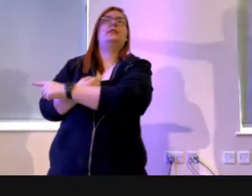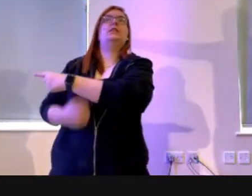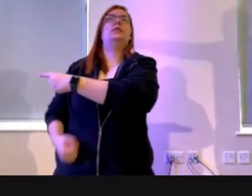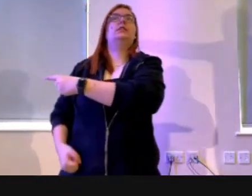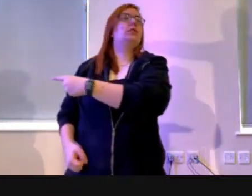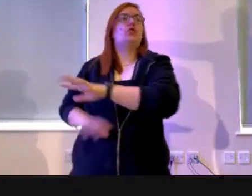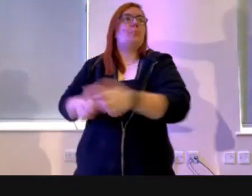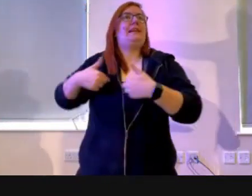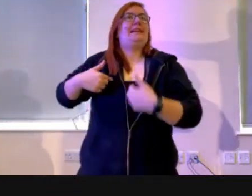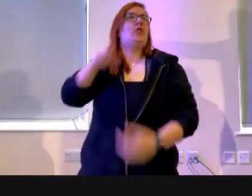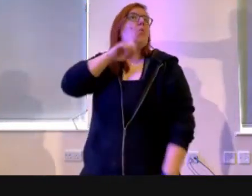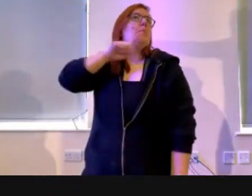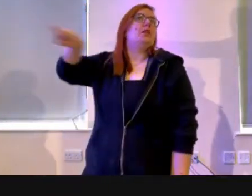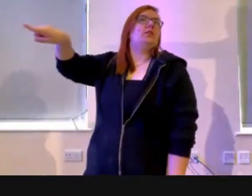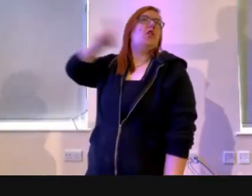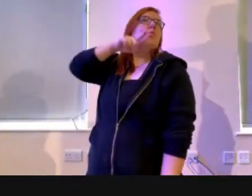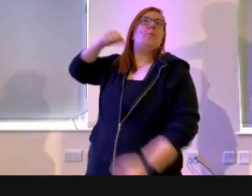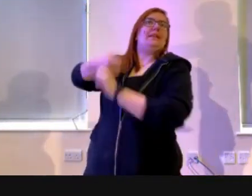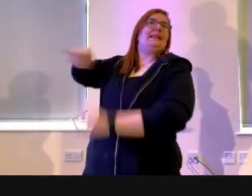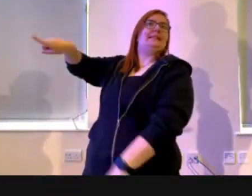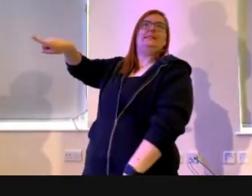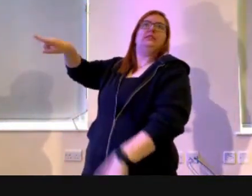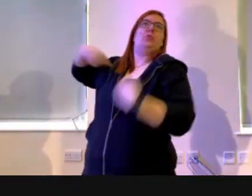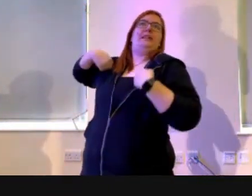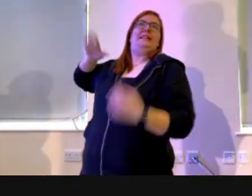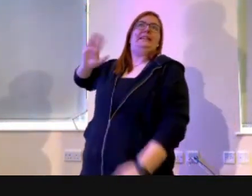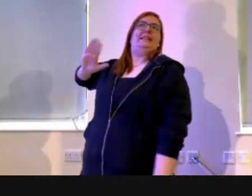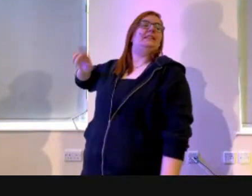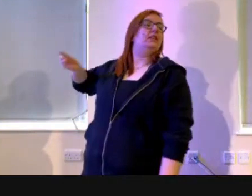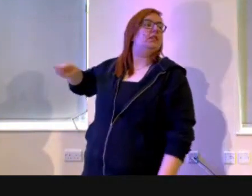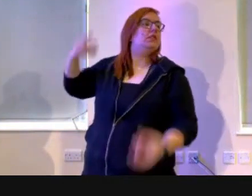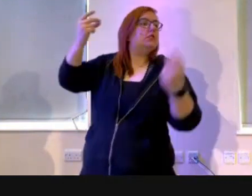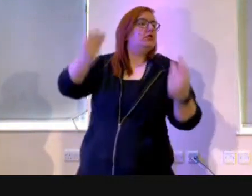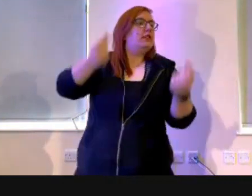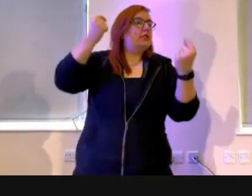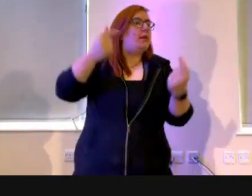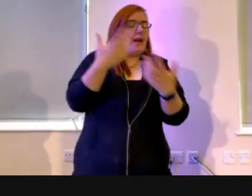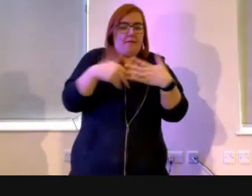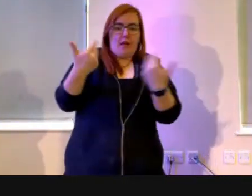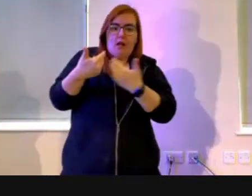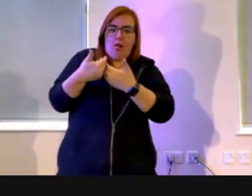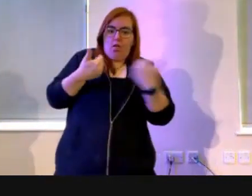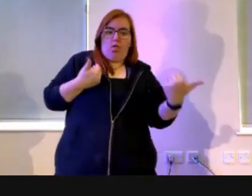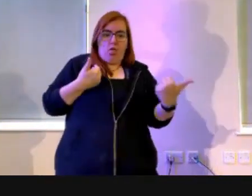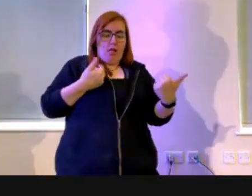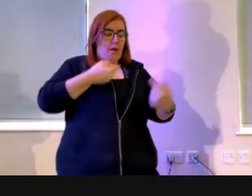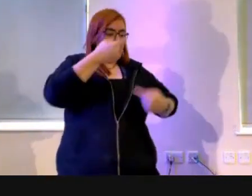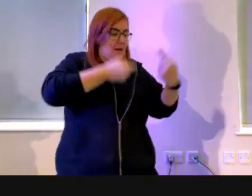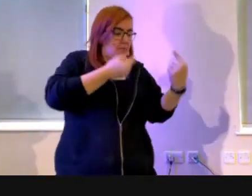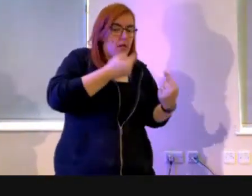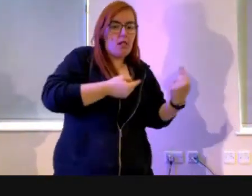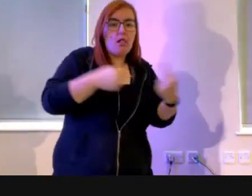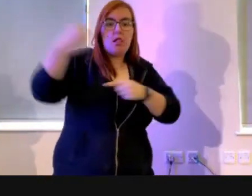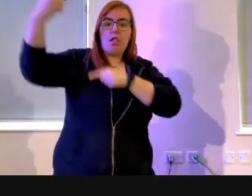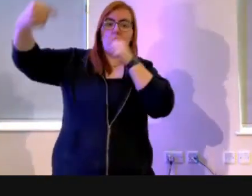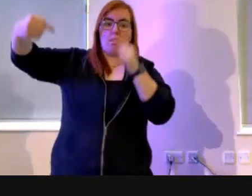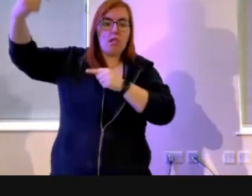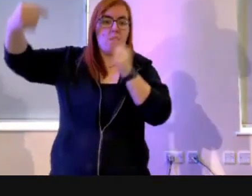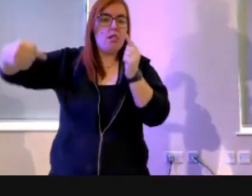She did it. The woman. She's the one that caused this problem. Straight away there's separation between humanity and God. Humanity themselves and also